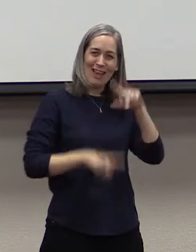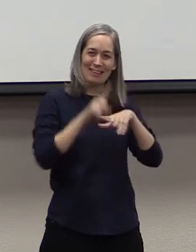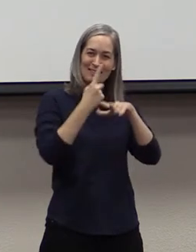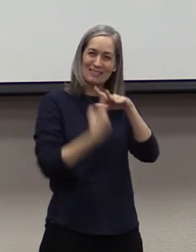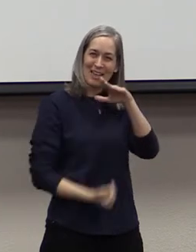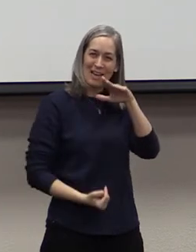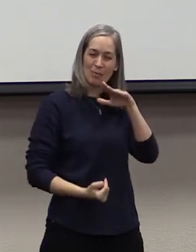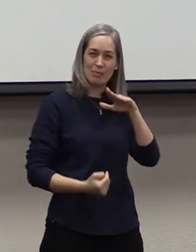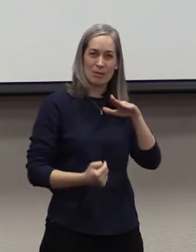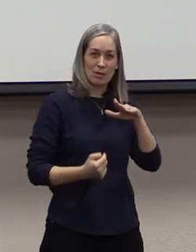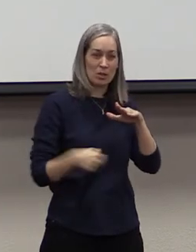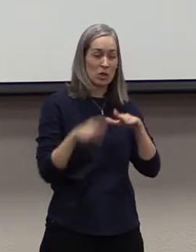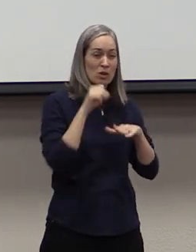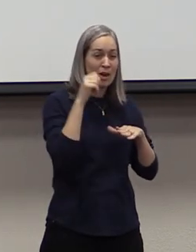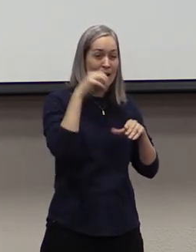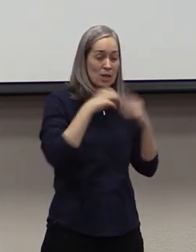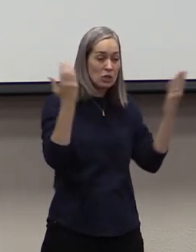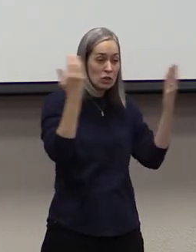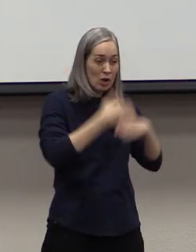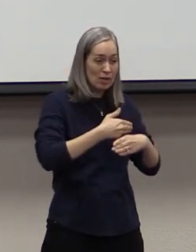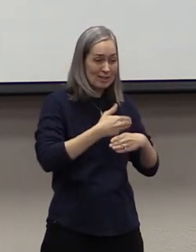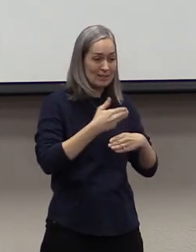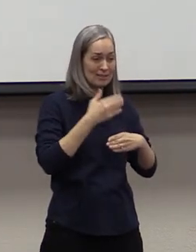for that day to surprise you like a thief.